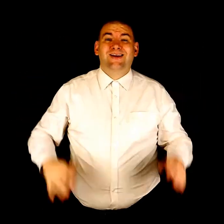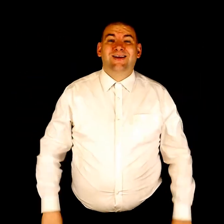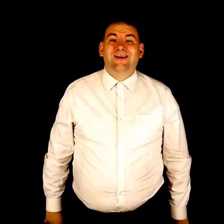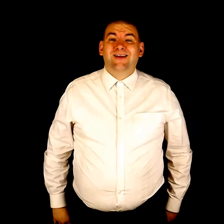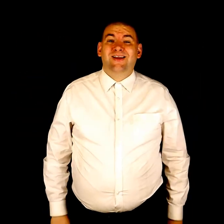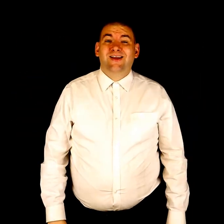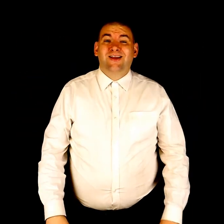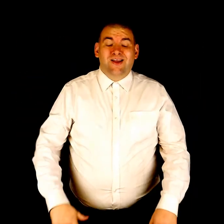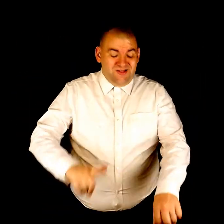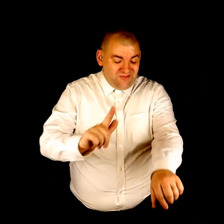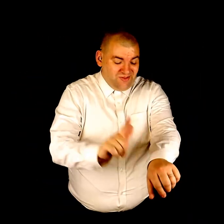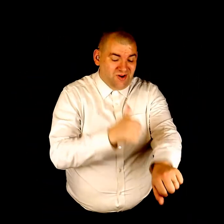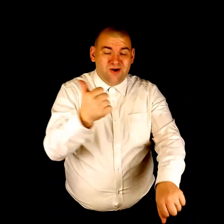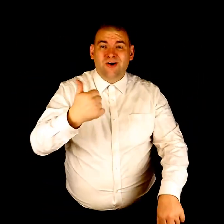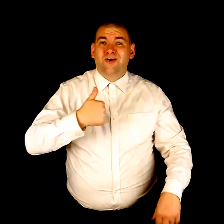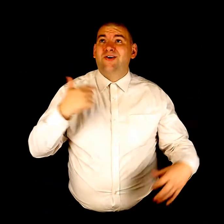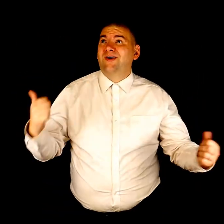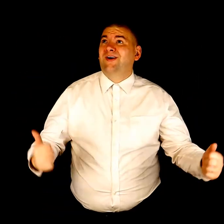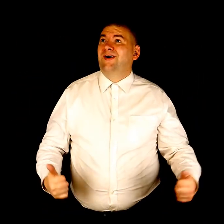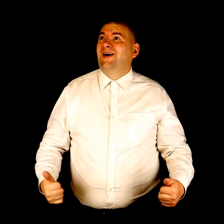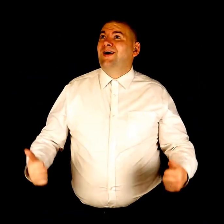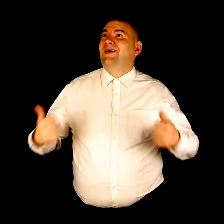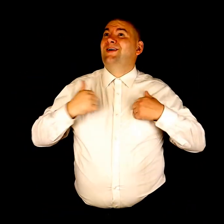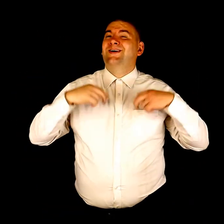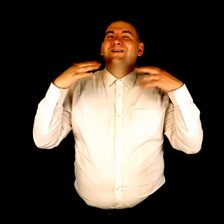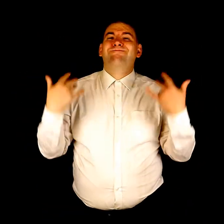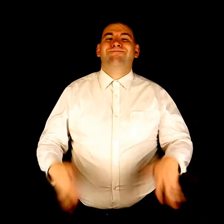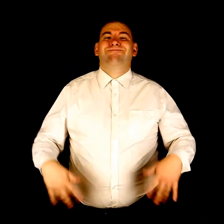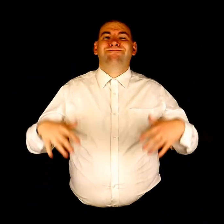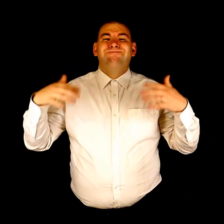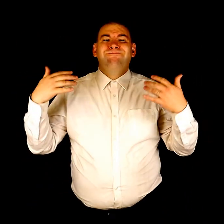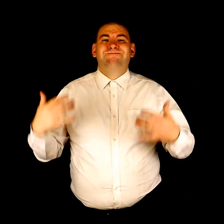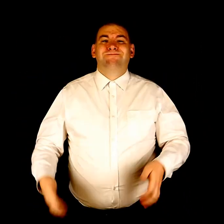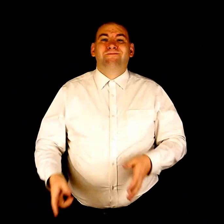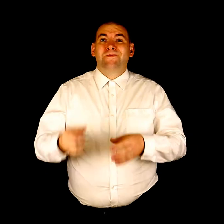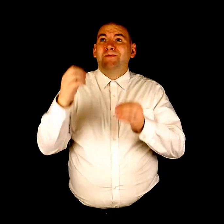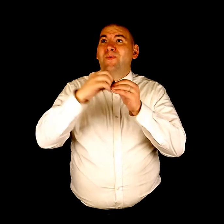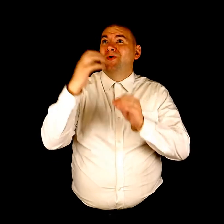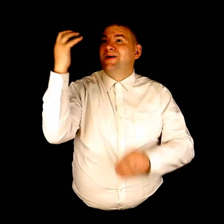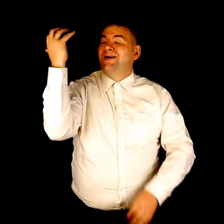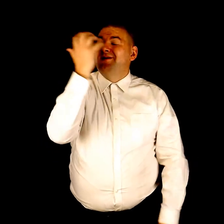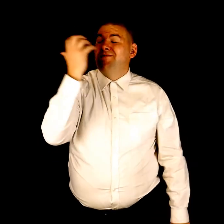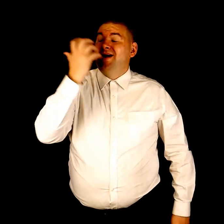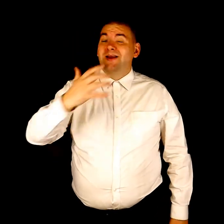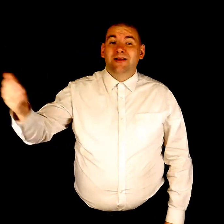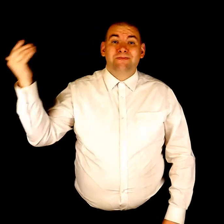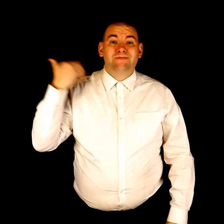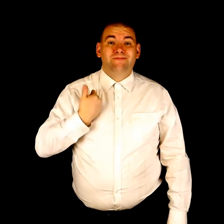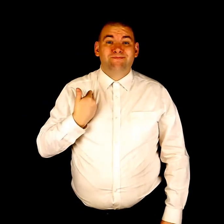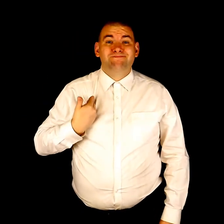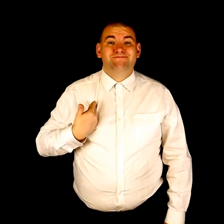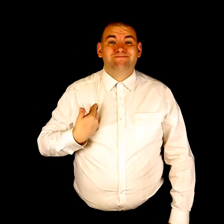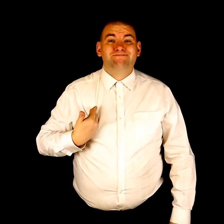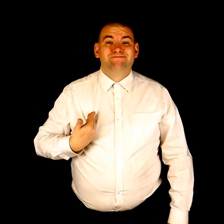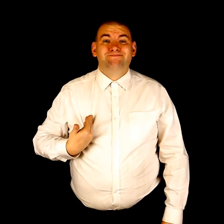The longer I live, the more it amazes me